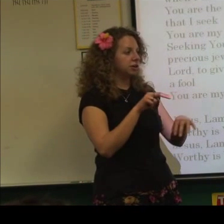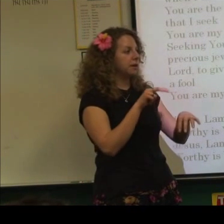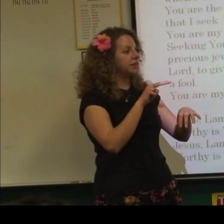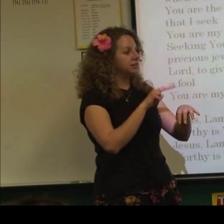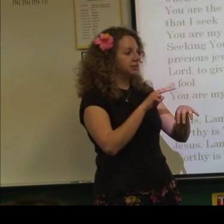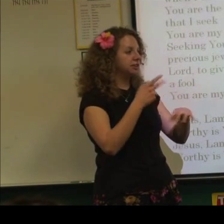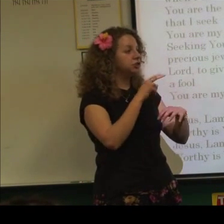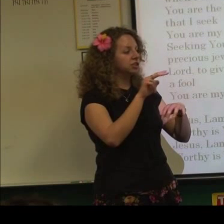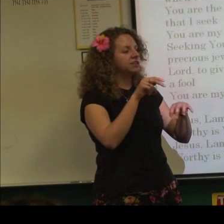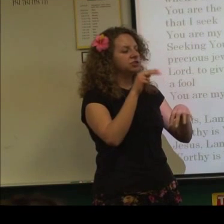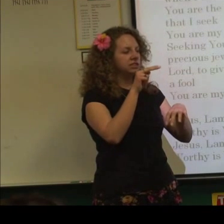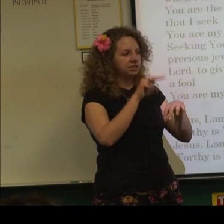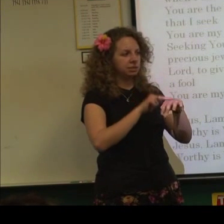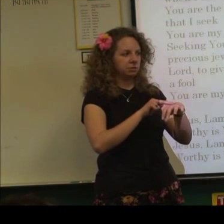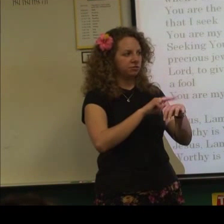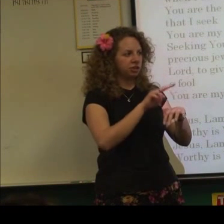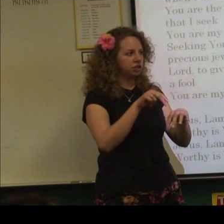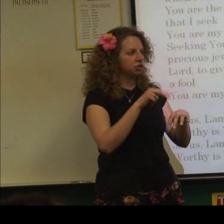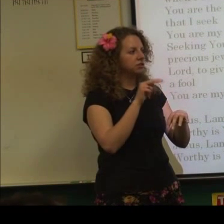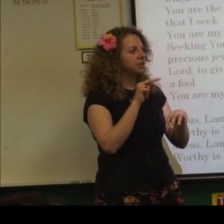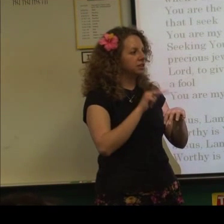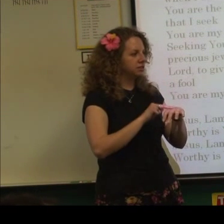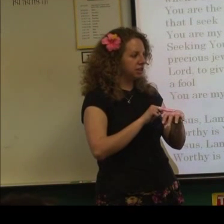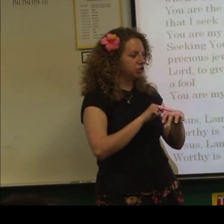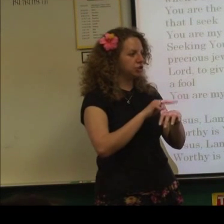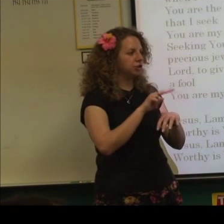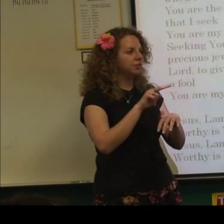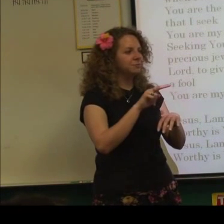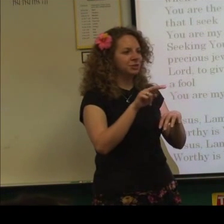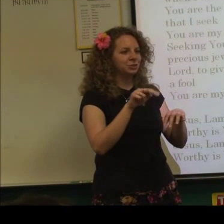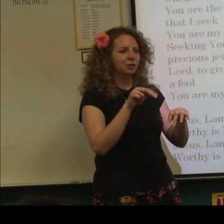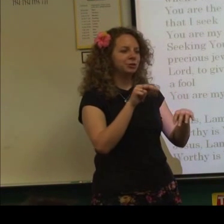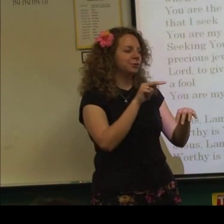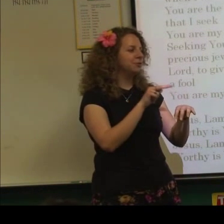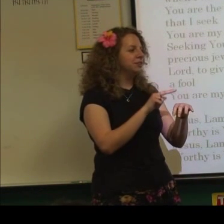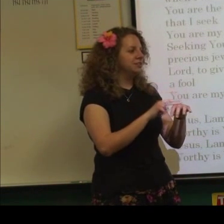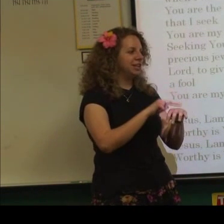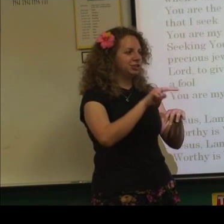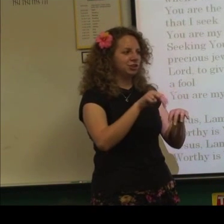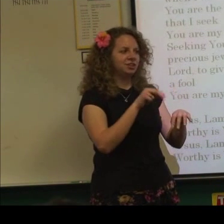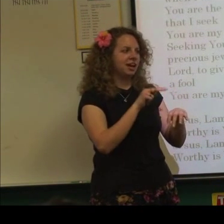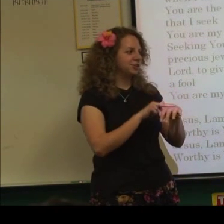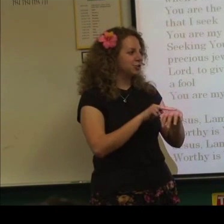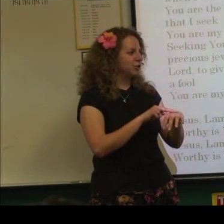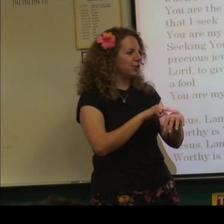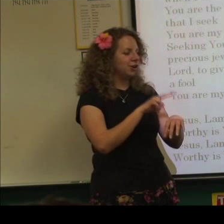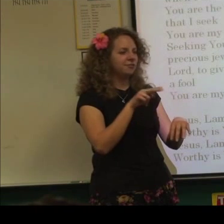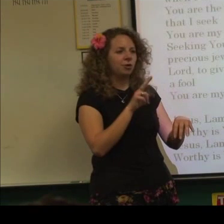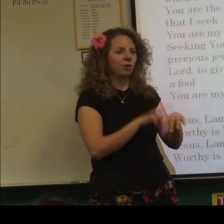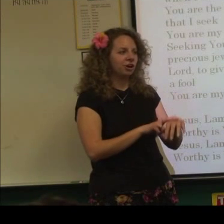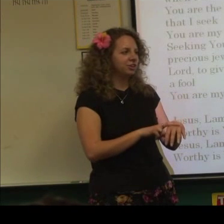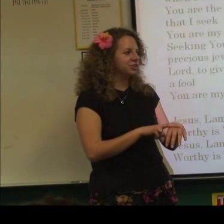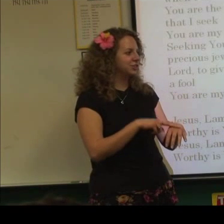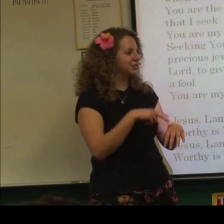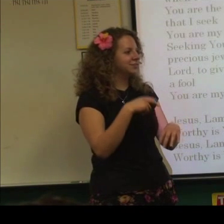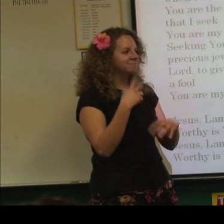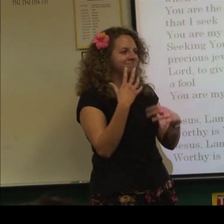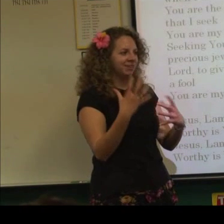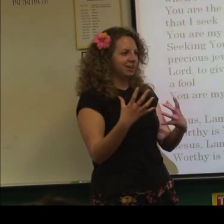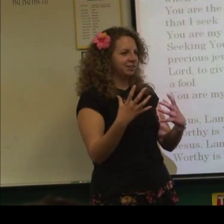talk about like usually I've just seen this one for nature. Like nature, this is also nation, natural, of course, and